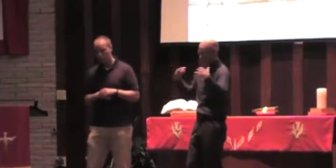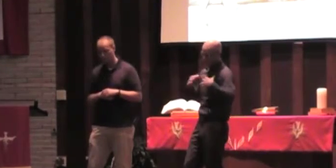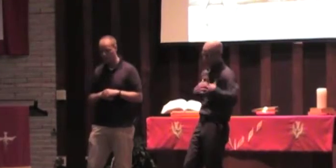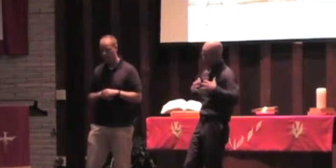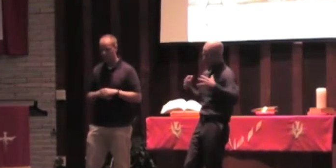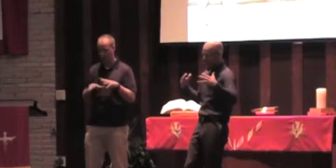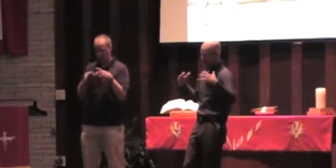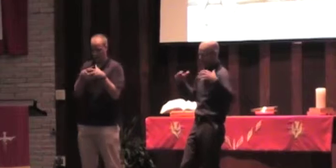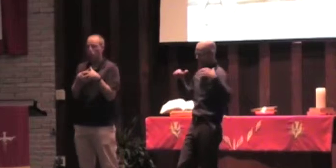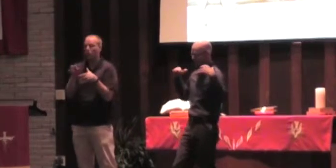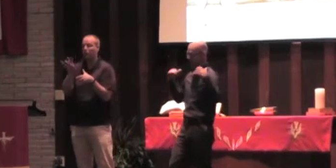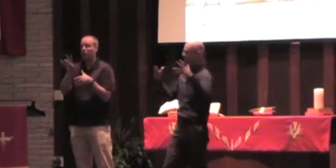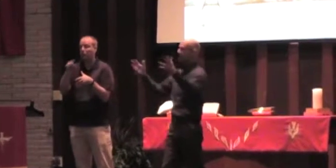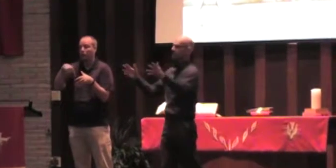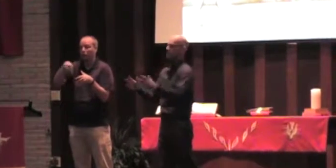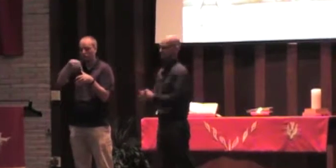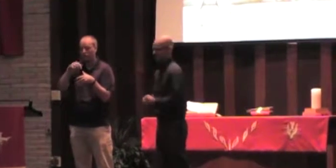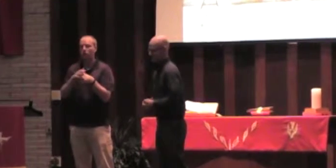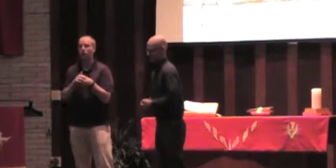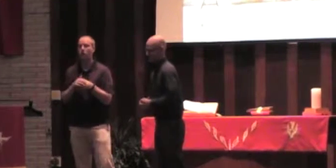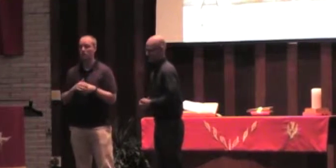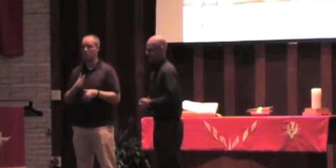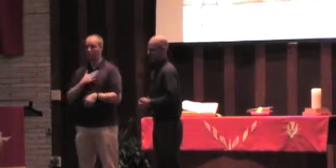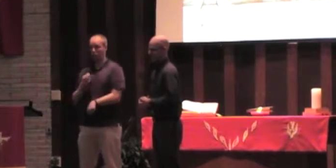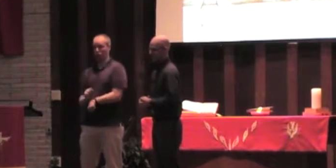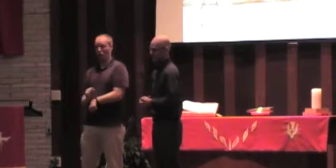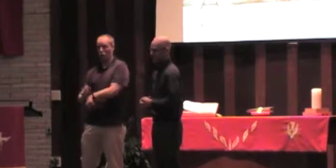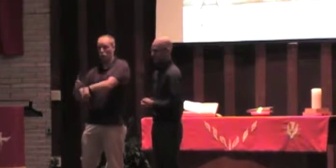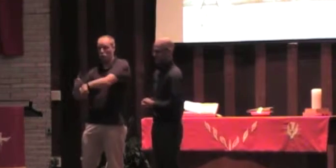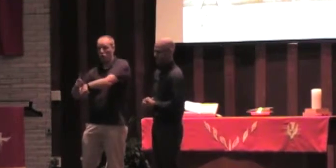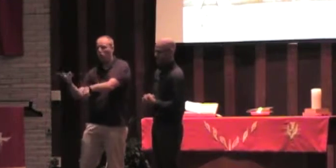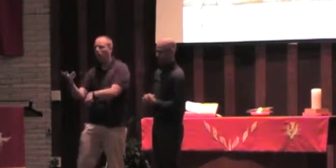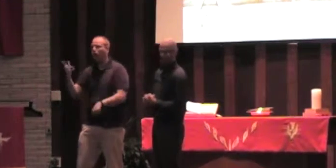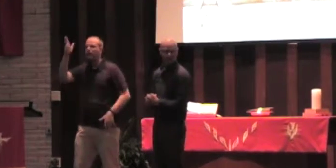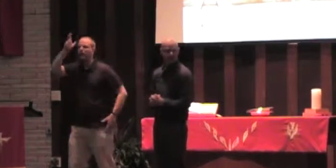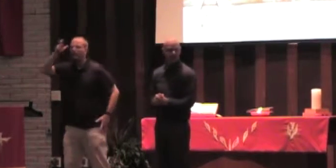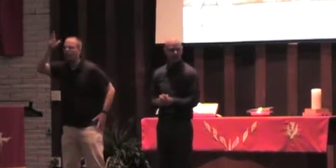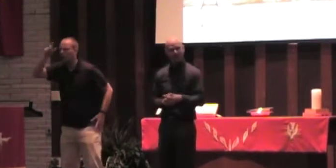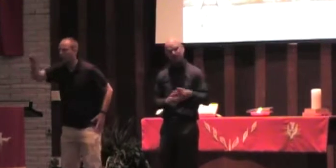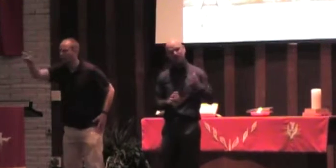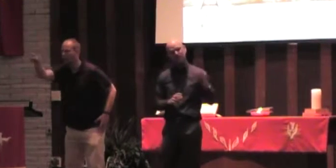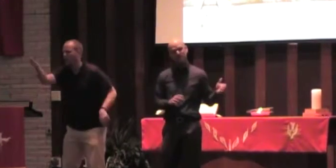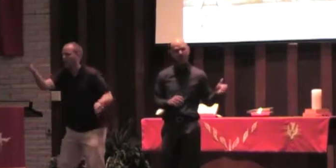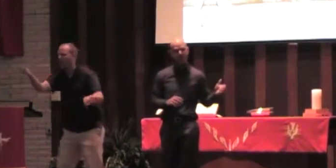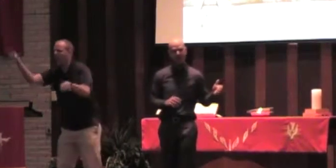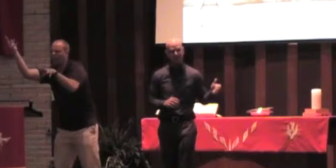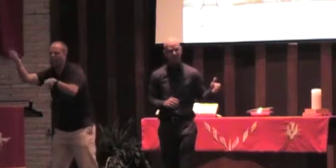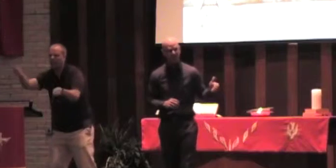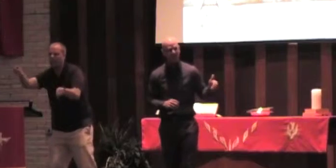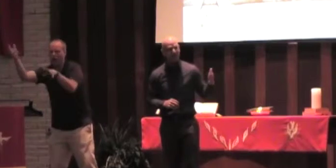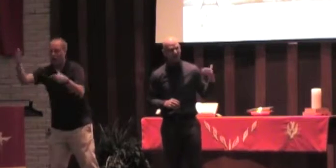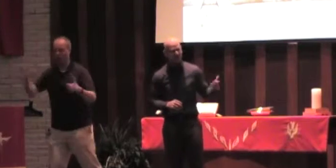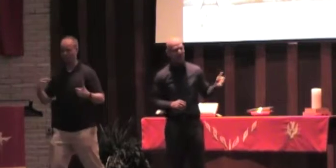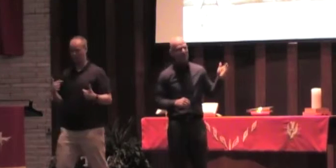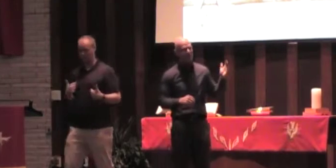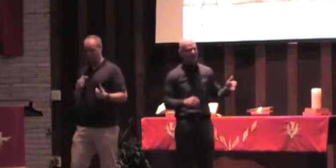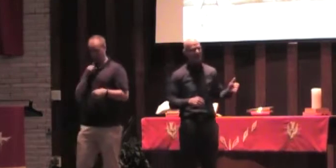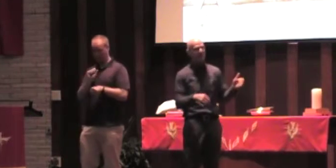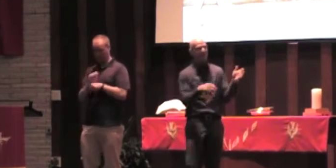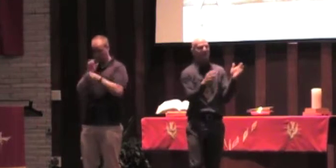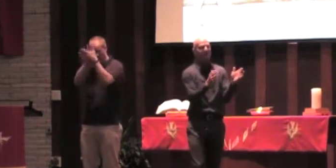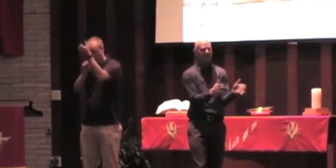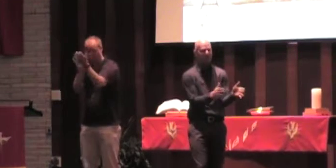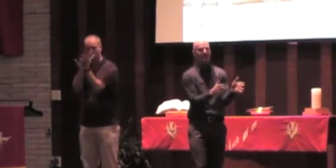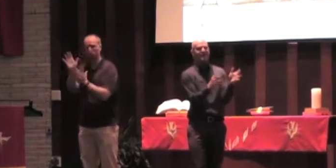were, that their job was to cast out demons. But again, they didn't believe in Jesus. They didn't follow Jesus, but they wanted to use the power of Jesus. So they